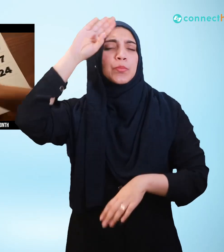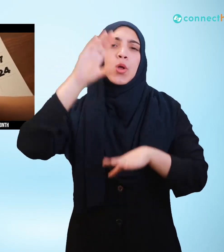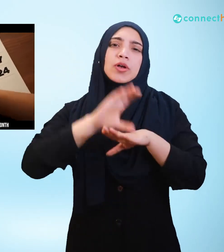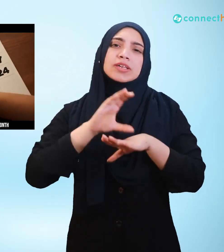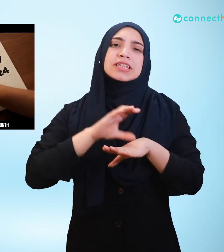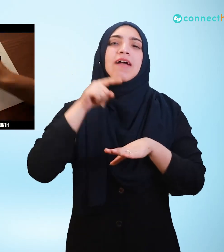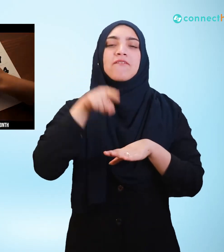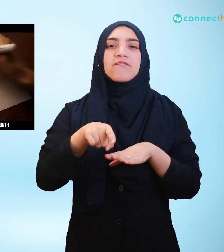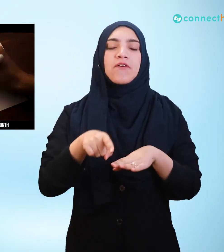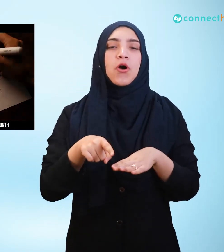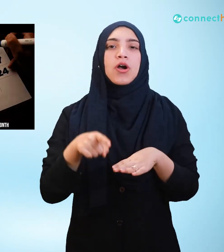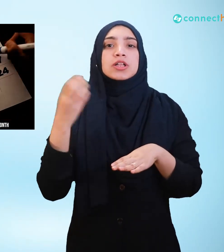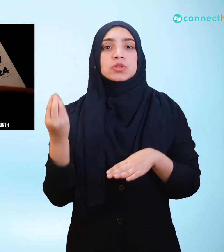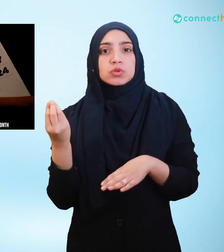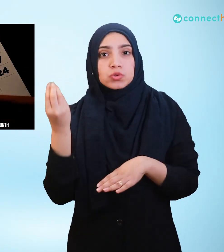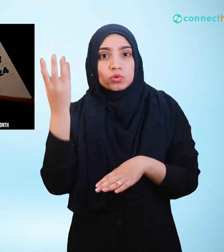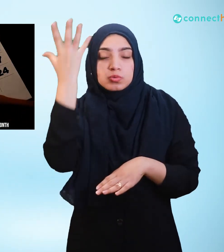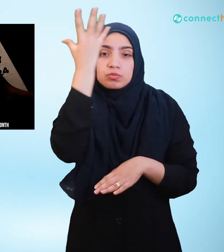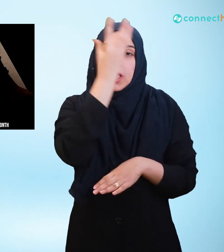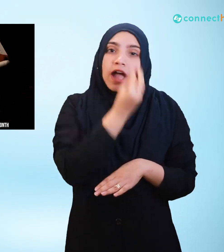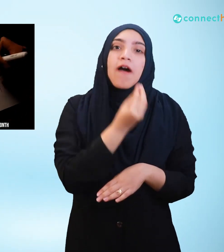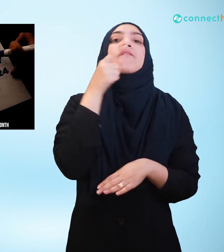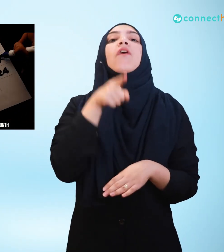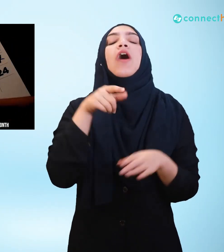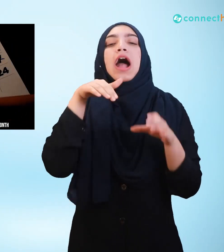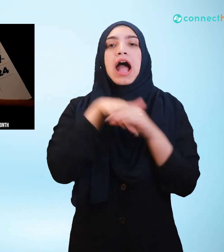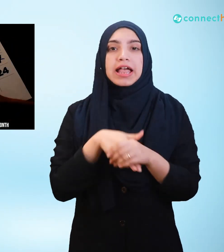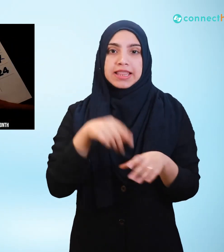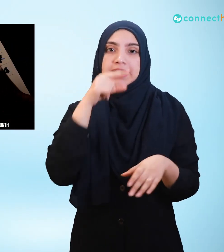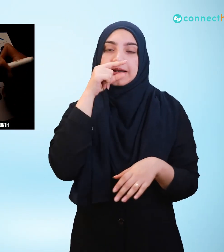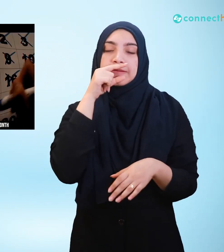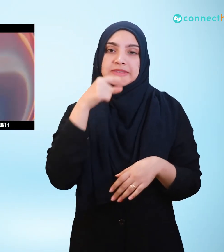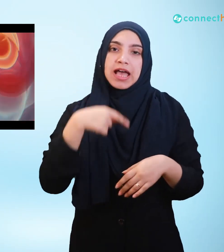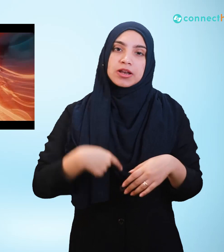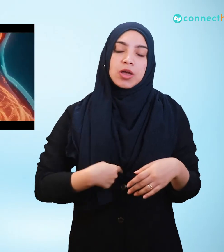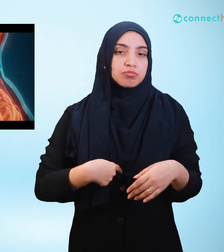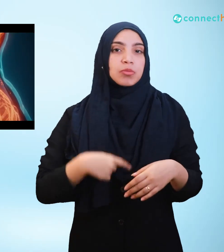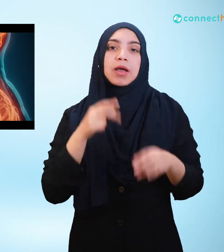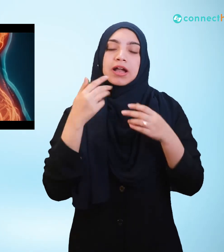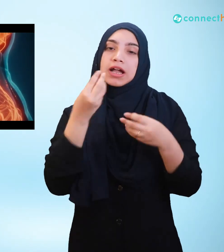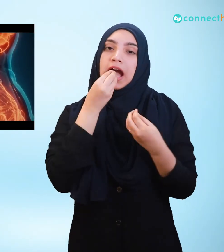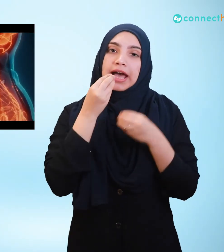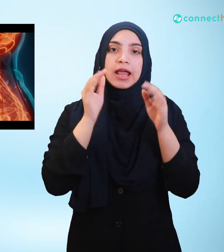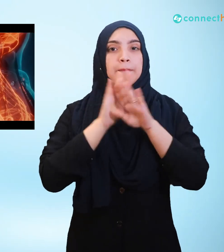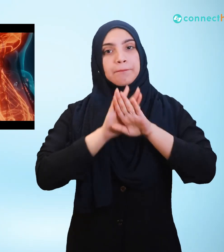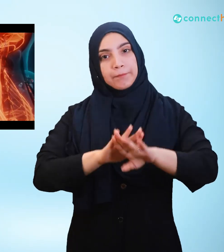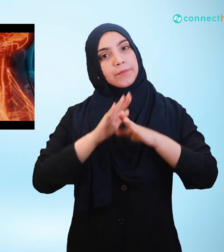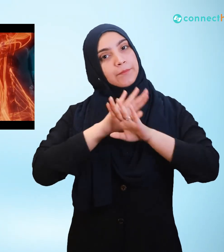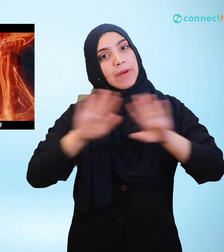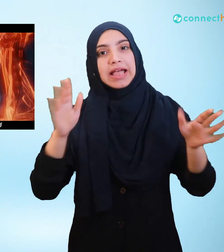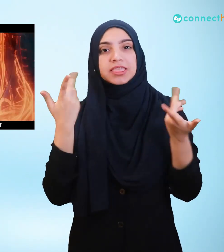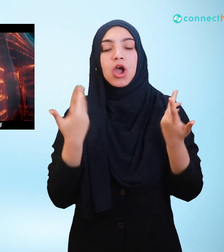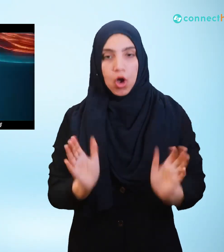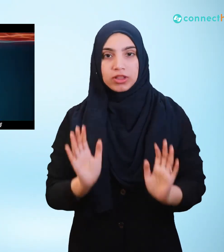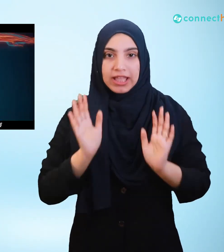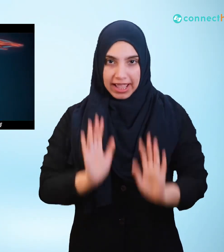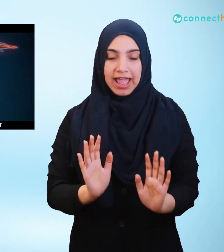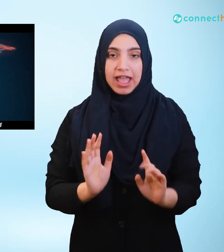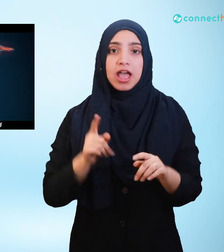know. The Ramadan fast can be a natural and effective way for the body